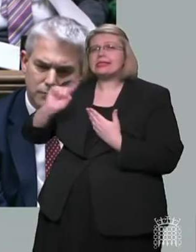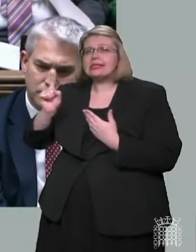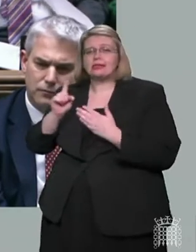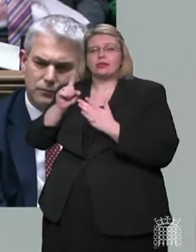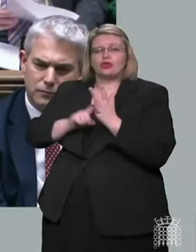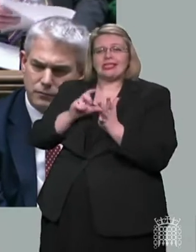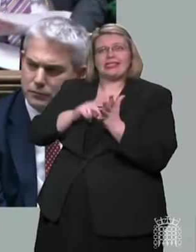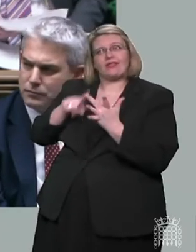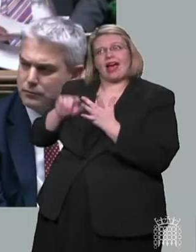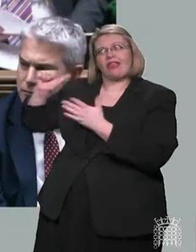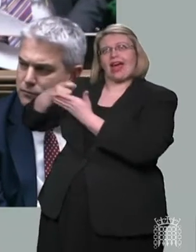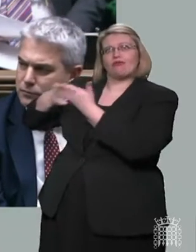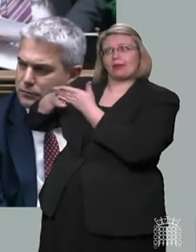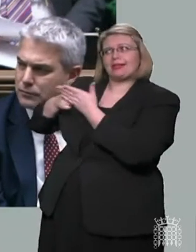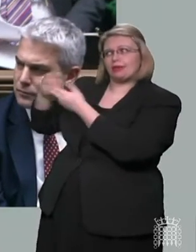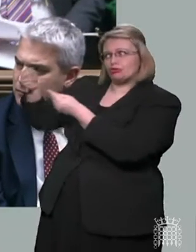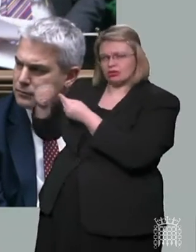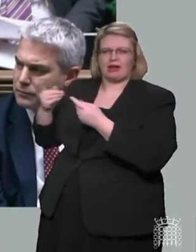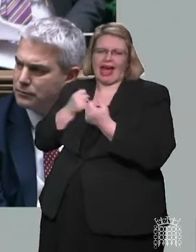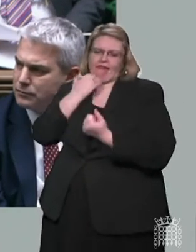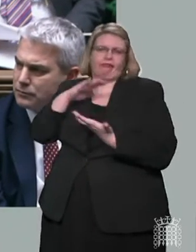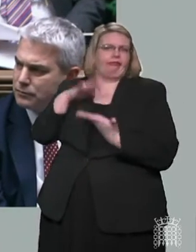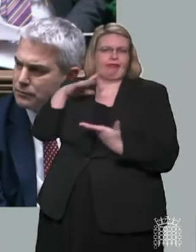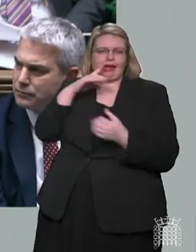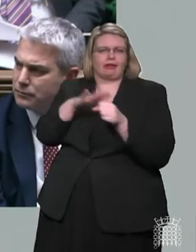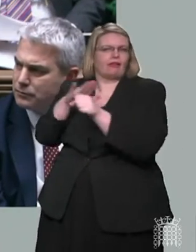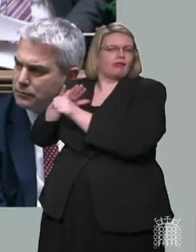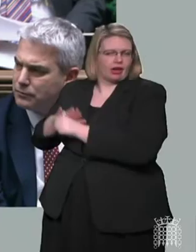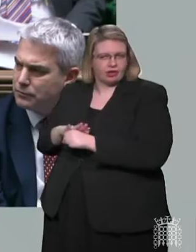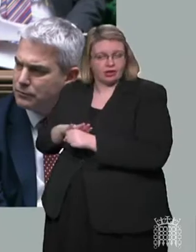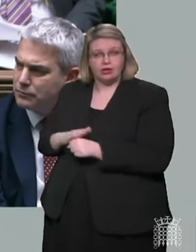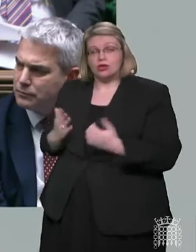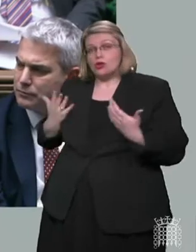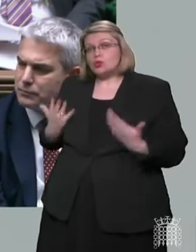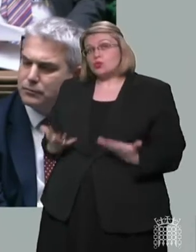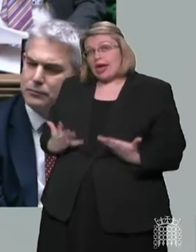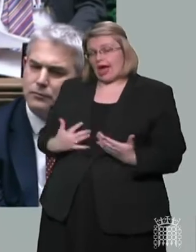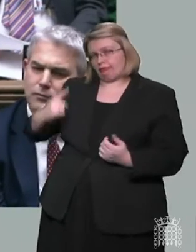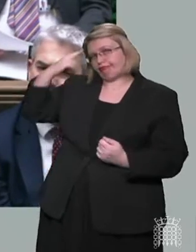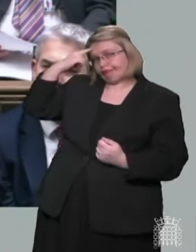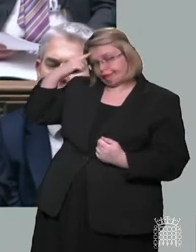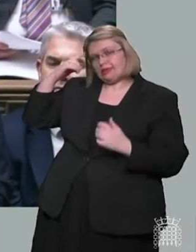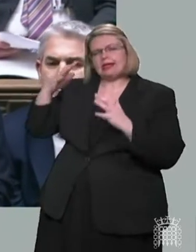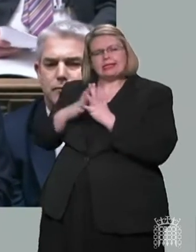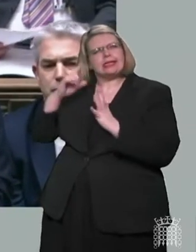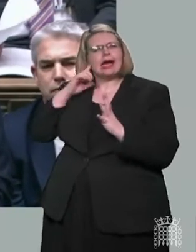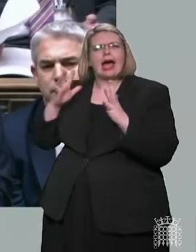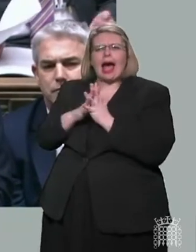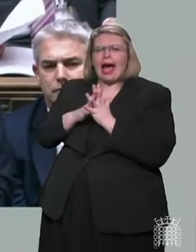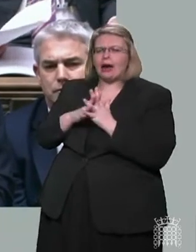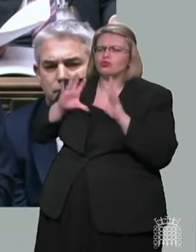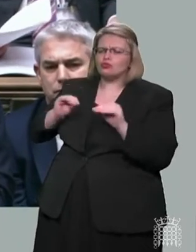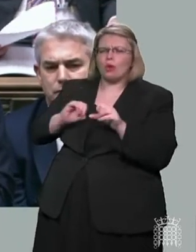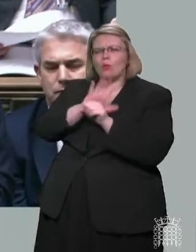recommendations. And today, we're taking further action to guard against a possible resurgence of the